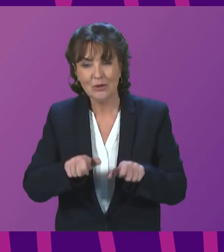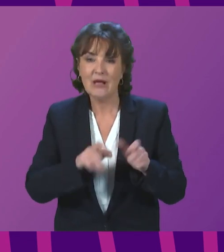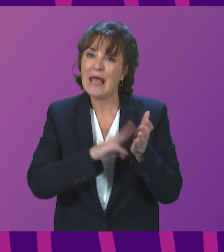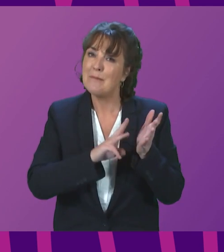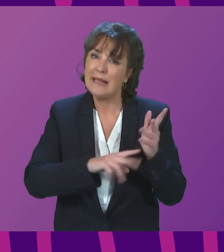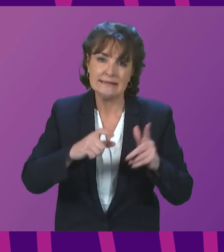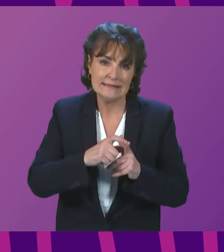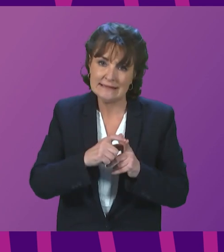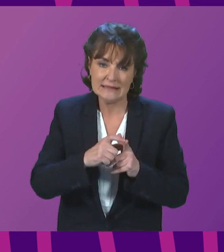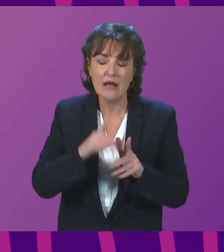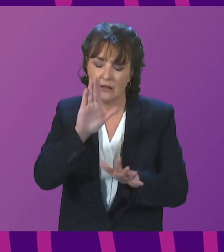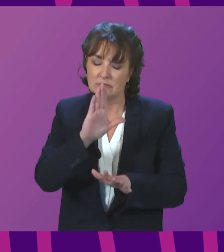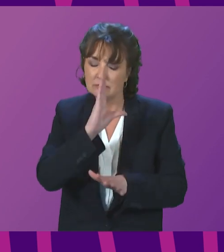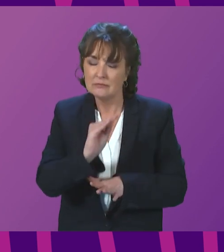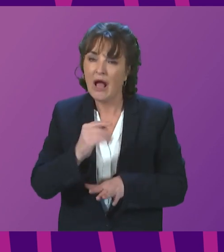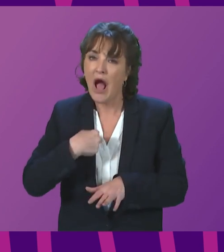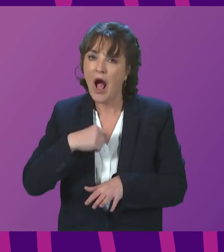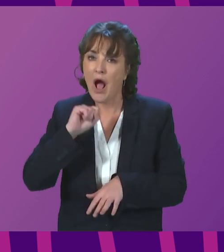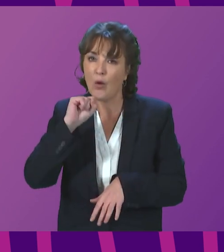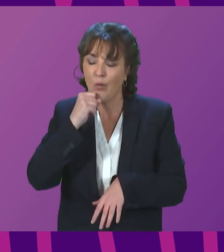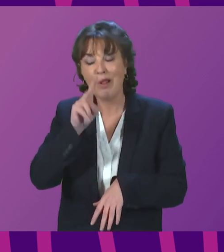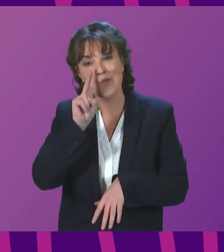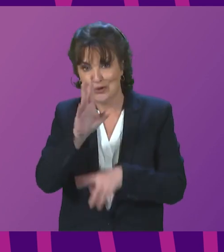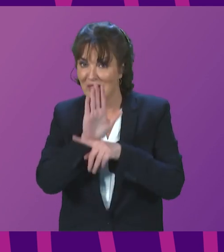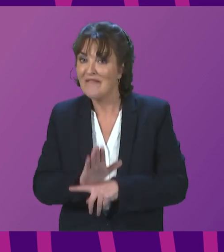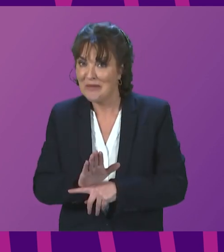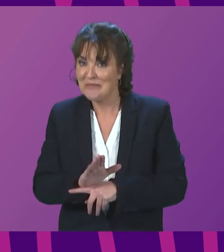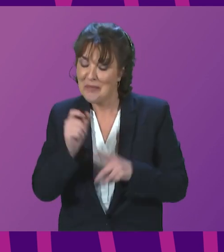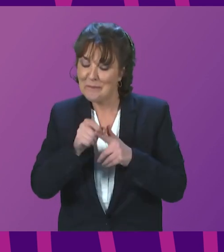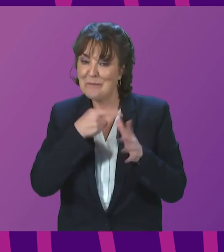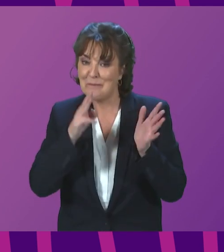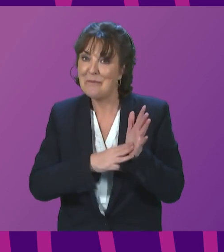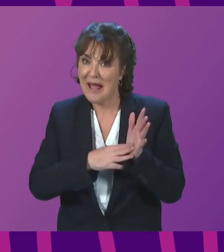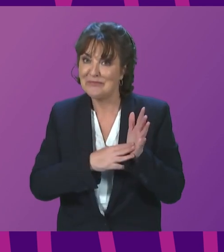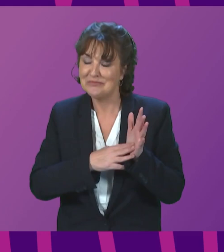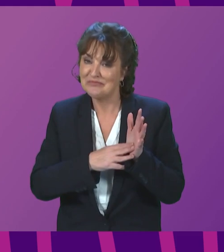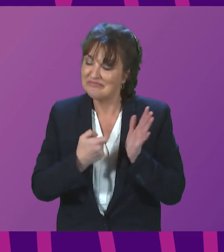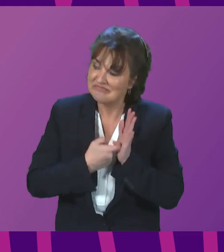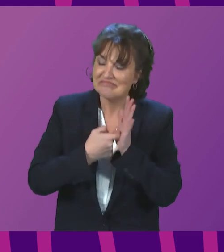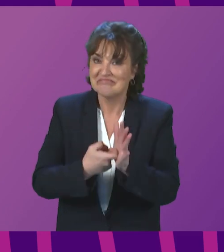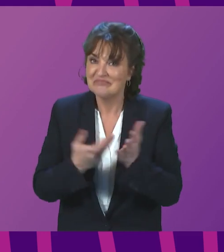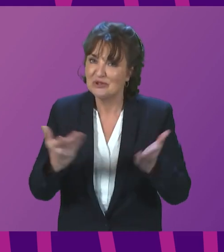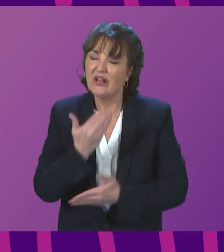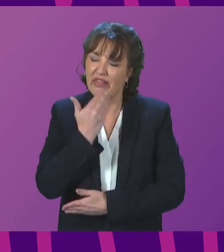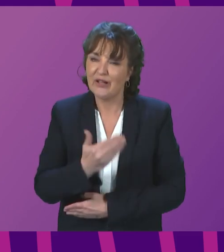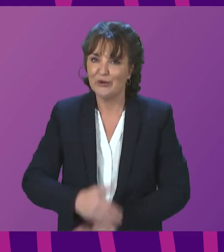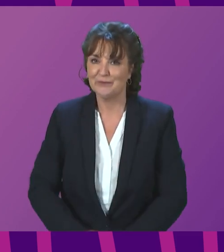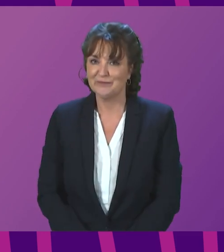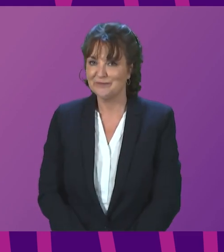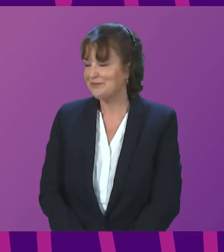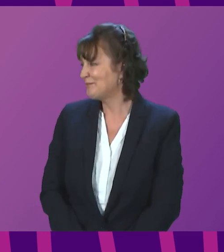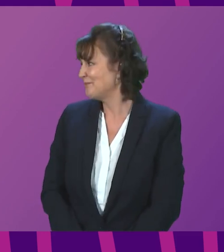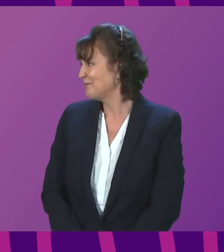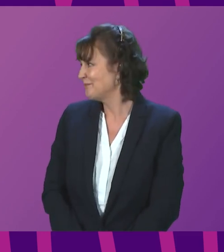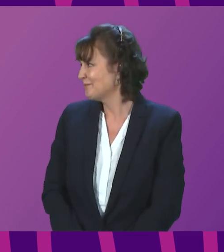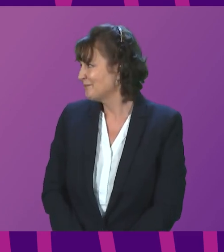will make a point of looking and watching the film that Pam Duncan-Glancy has brought to my attention. Question